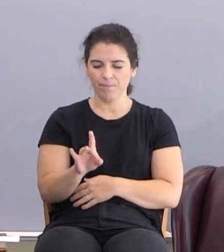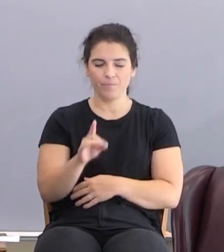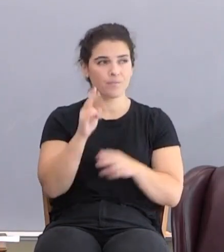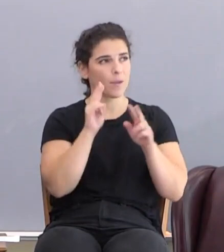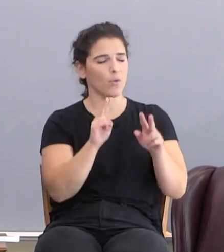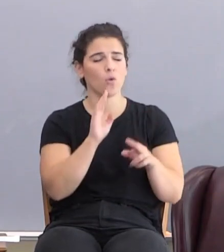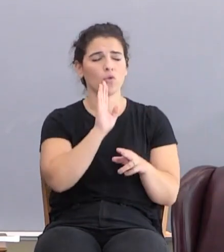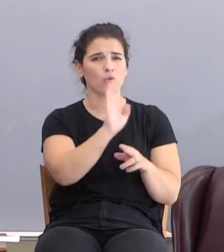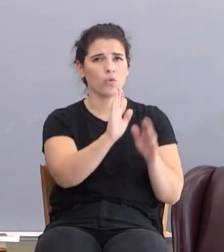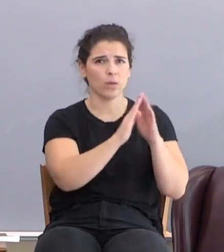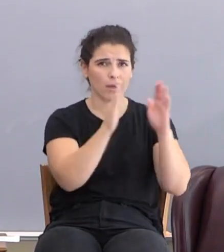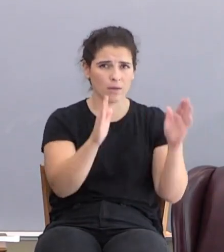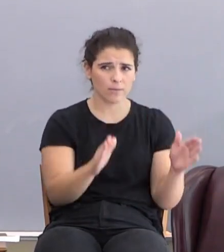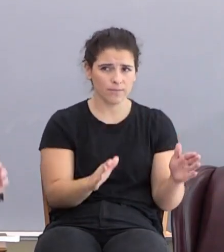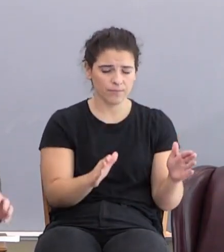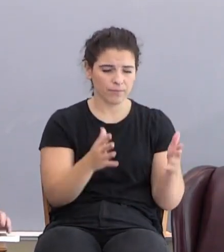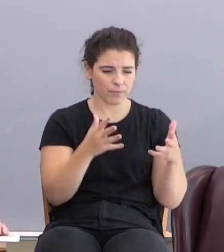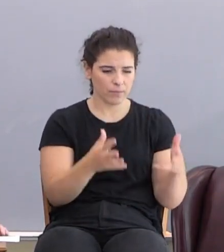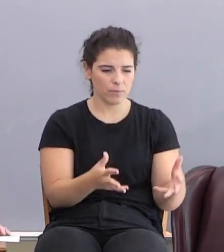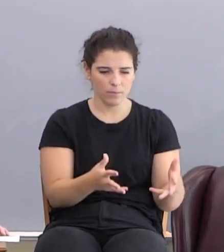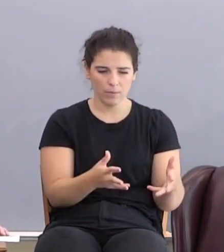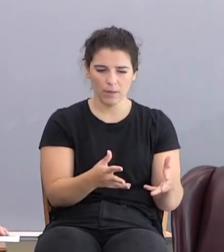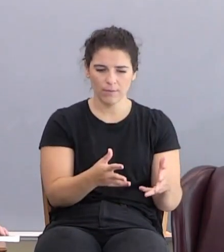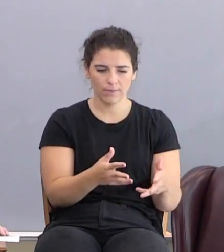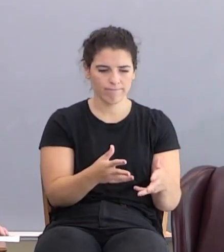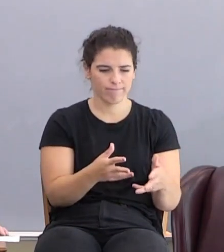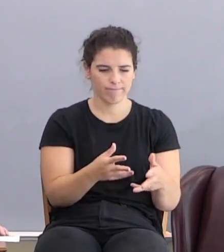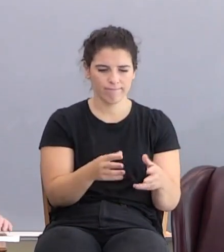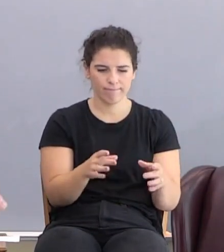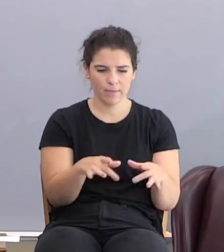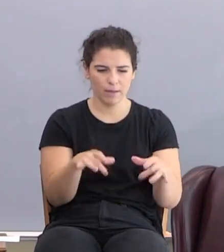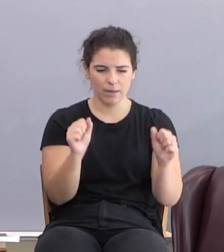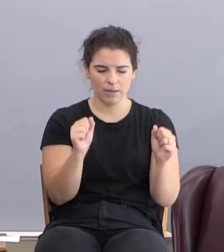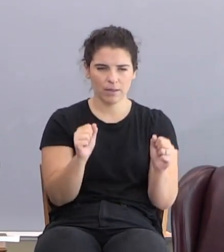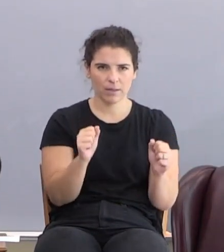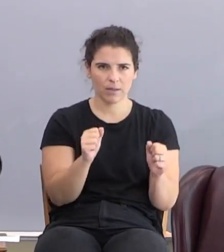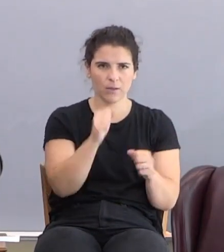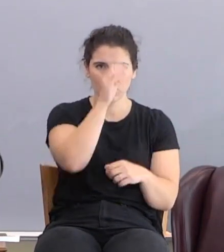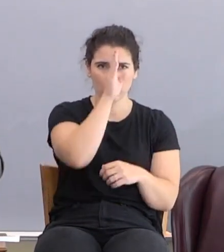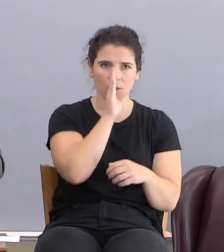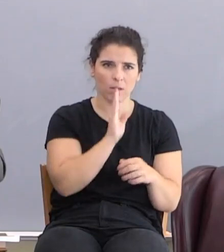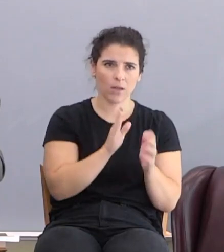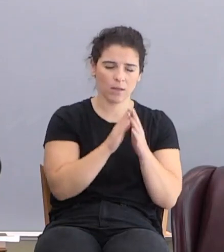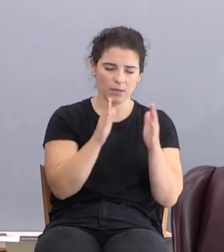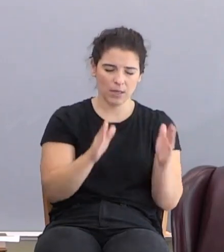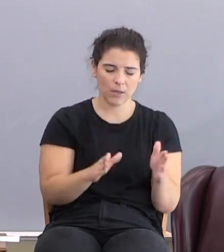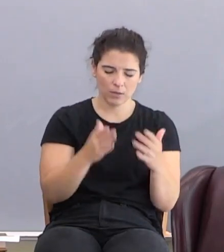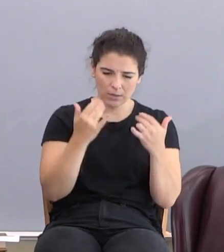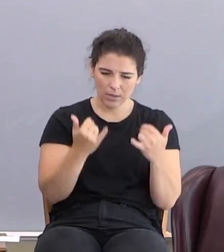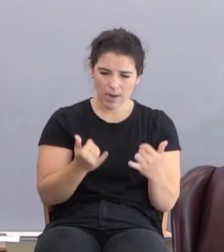your house is left unto you desolate. It was God's house. Now it's your house.